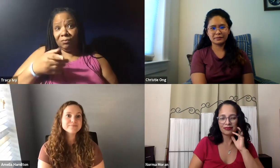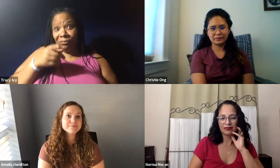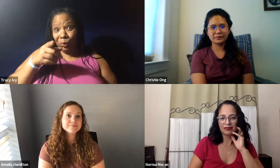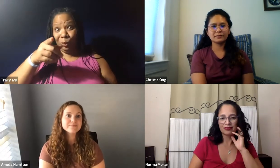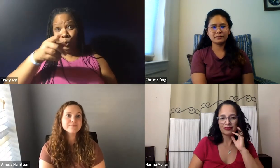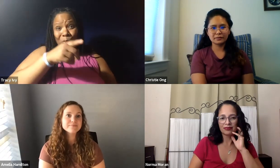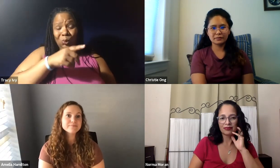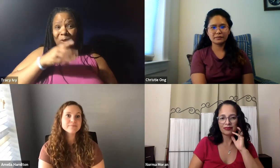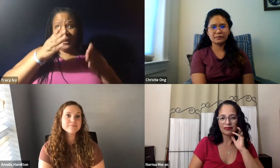It doesn't matter who you are.